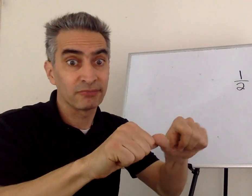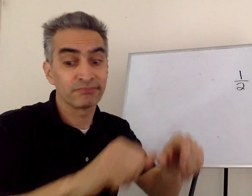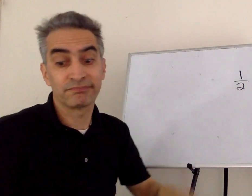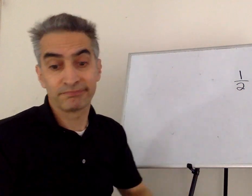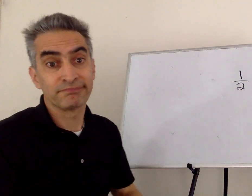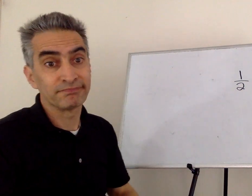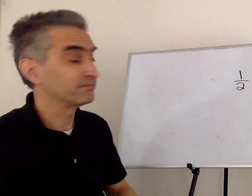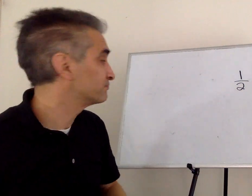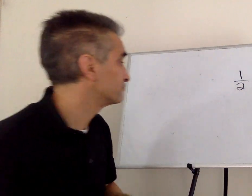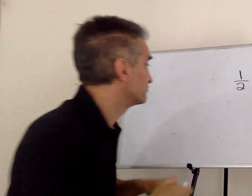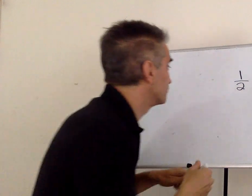we can continue.